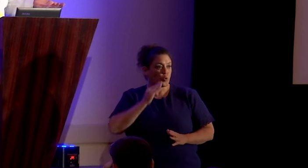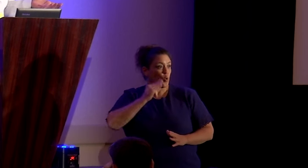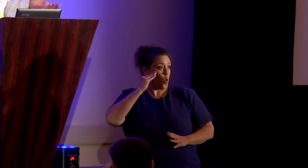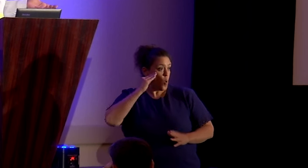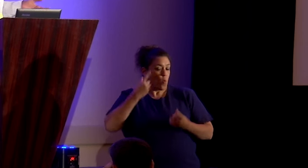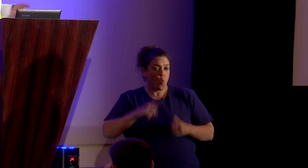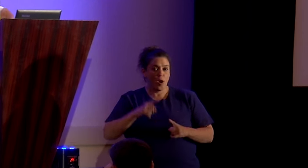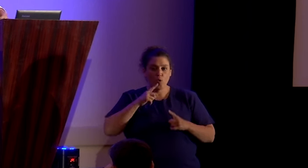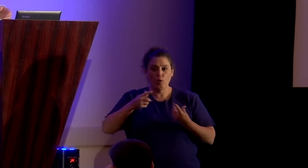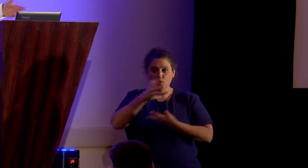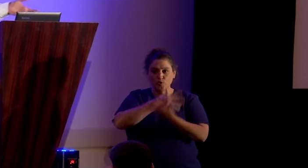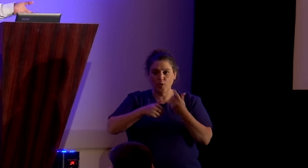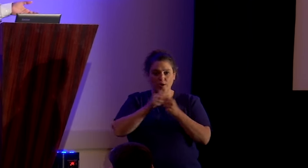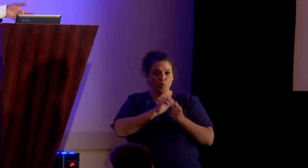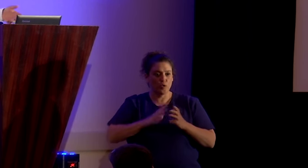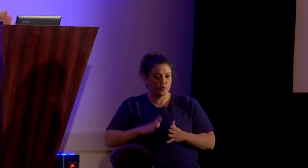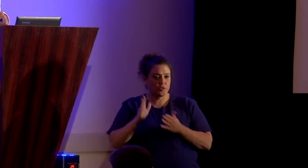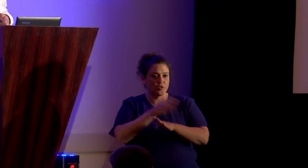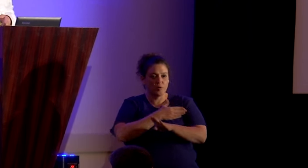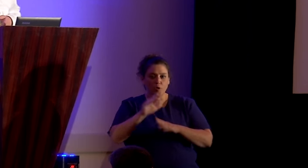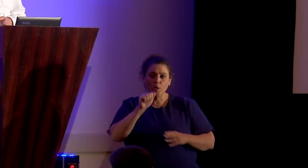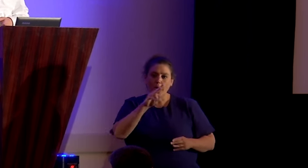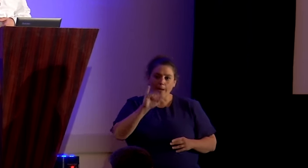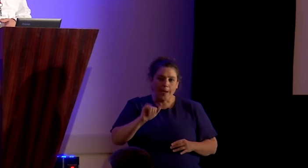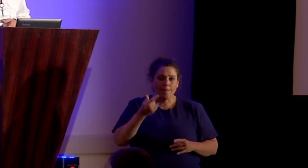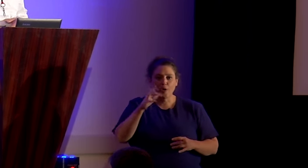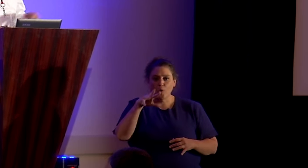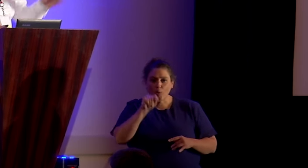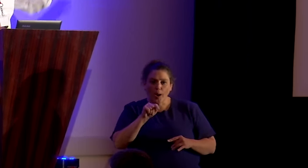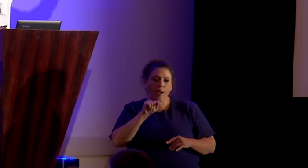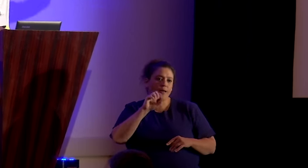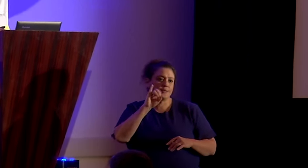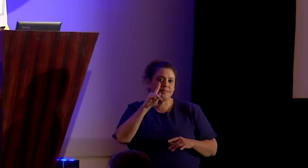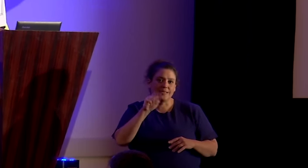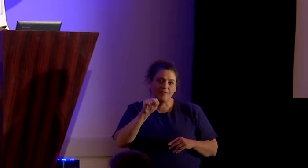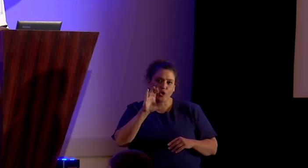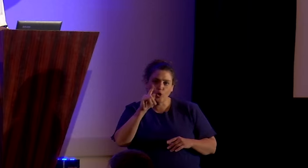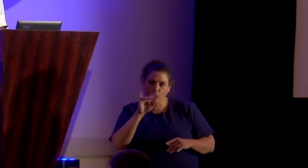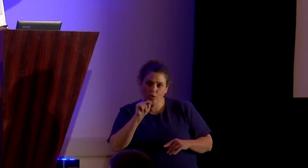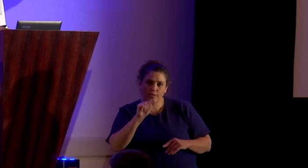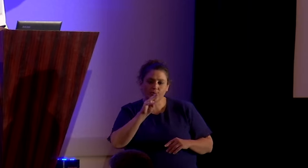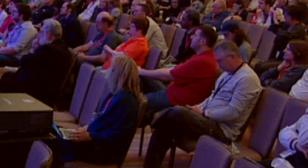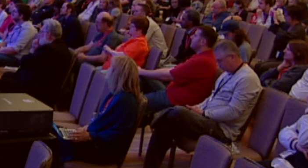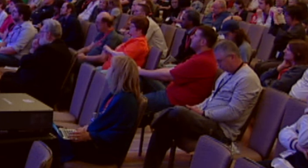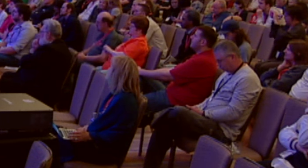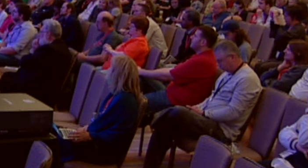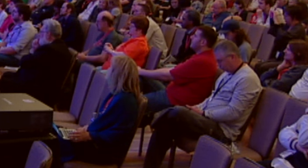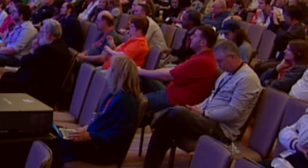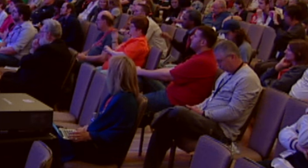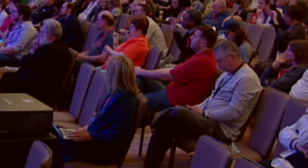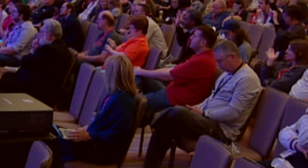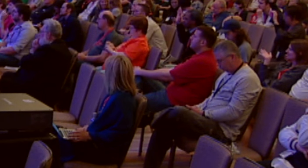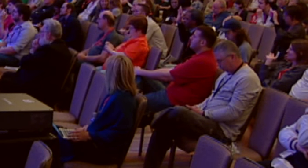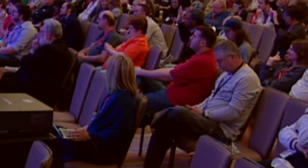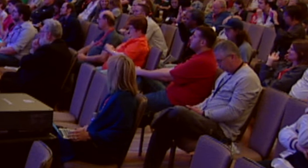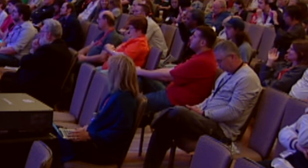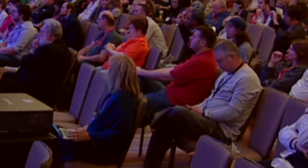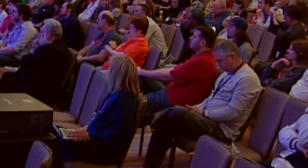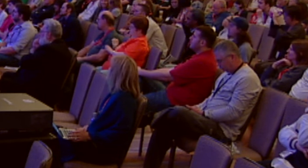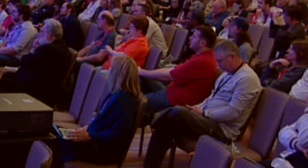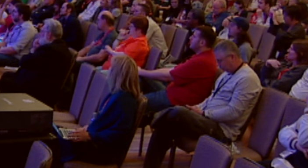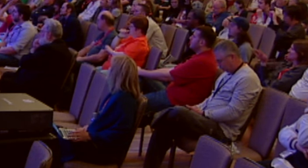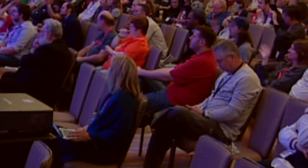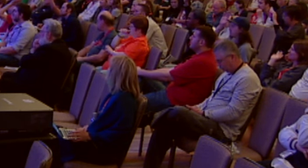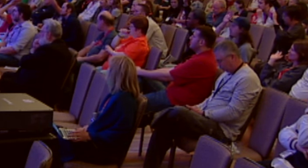were surrounded by Christian music Amy Grant Stephen Curtis Chapman Michael W Smith anybody else know the artist I'm talking about there's three of you